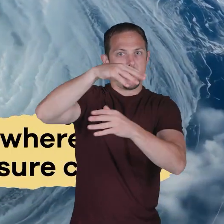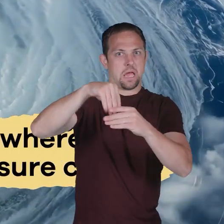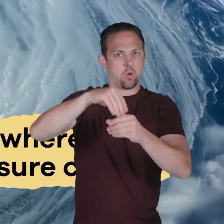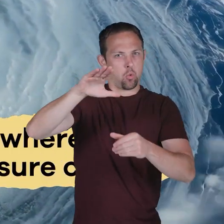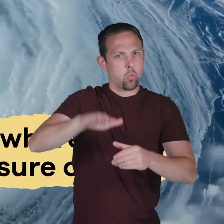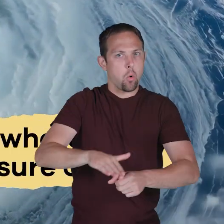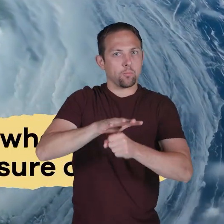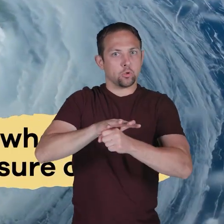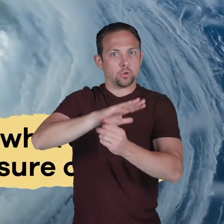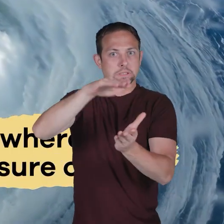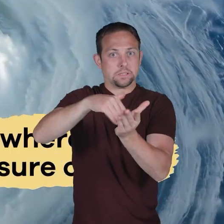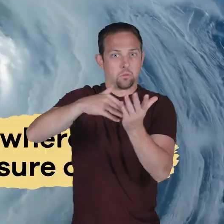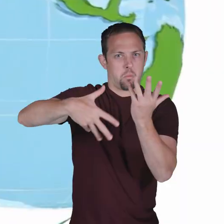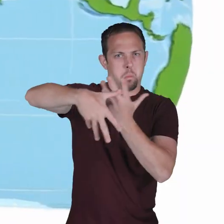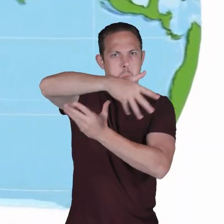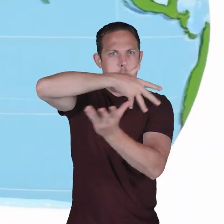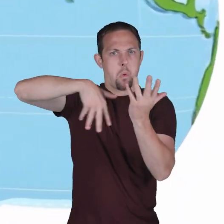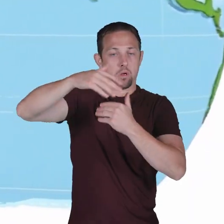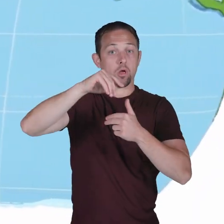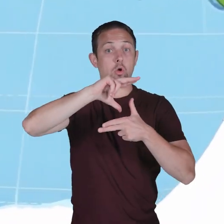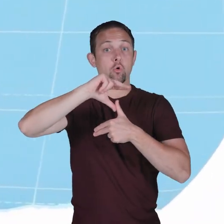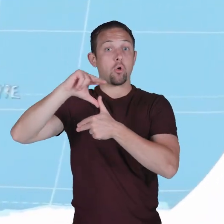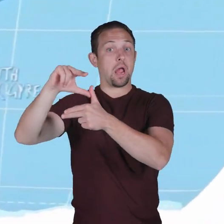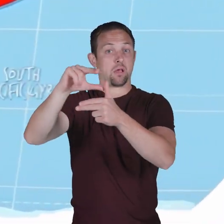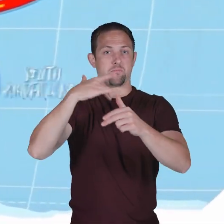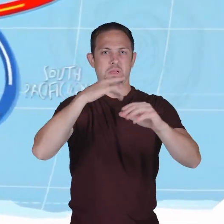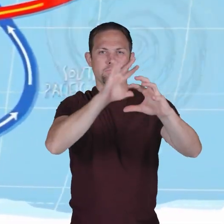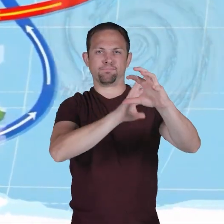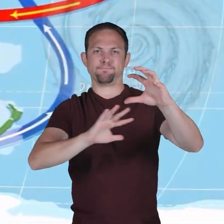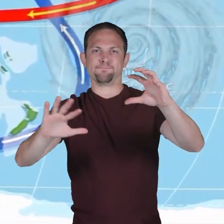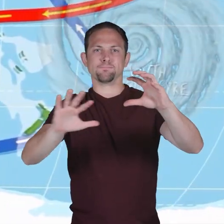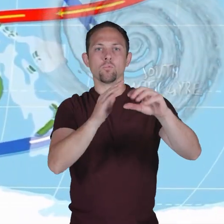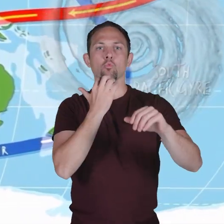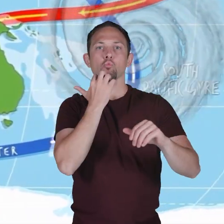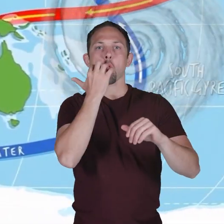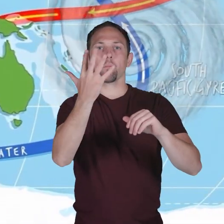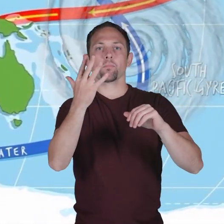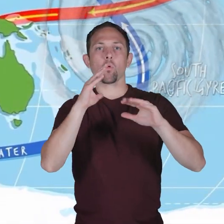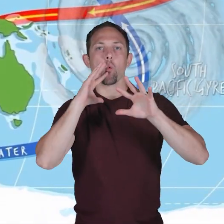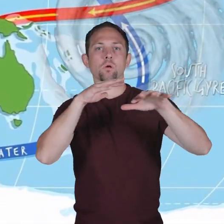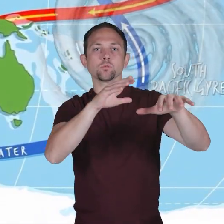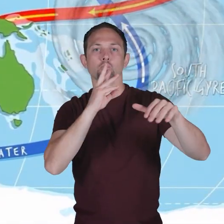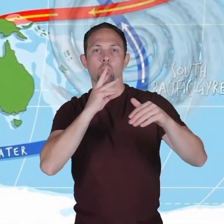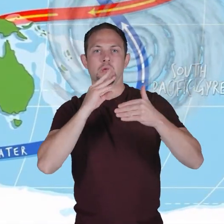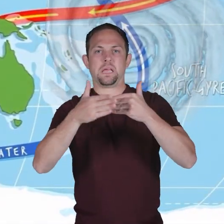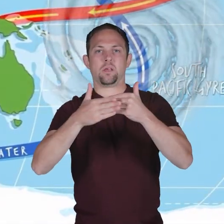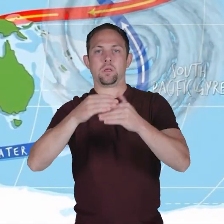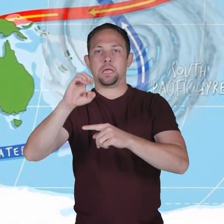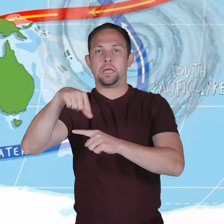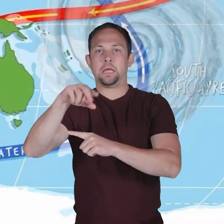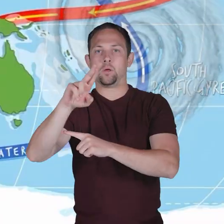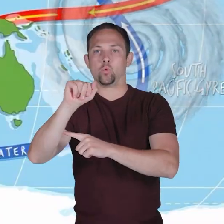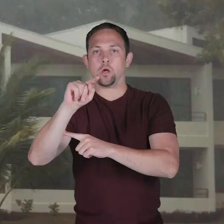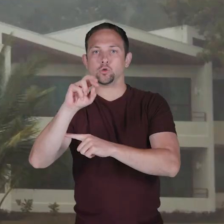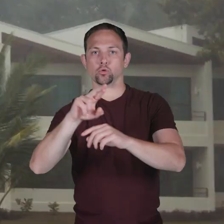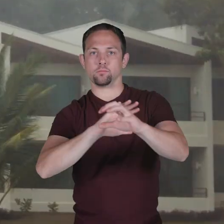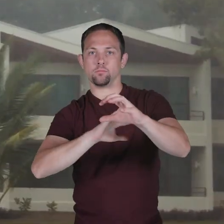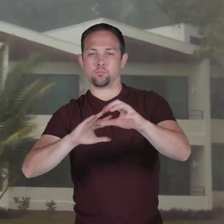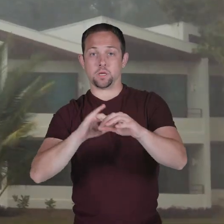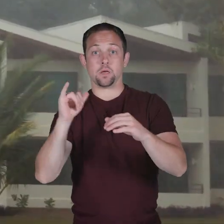-pressure center. All hurricanes form over the warm ocean water near the equator. As these storms